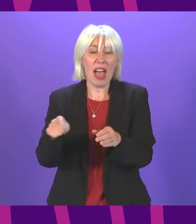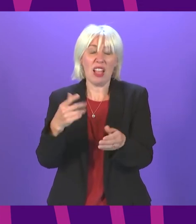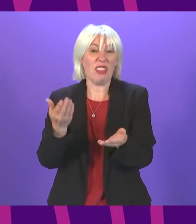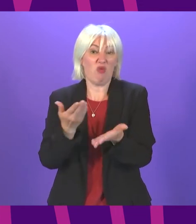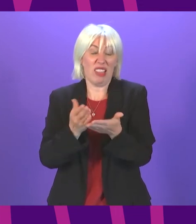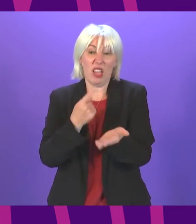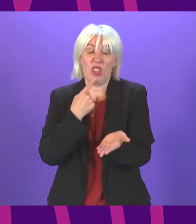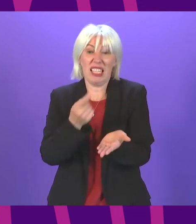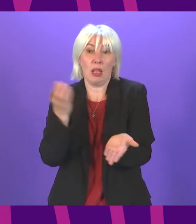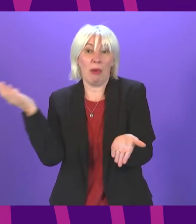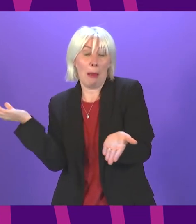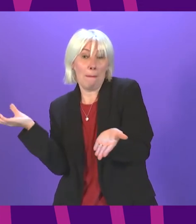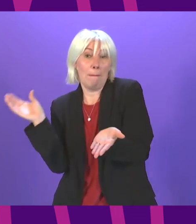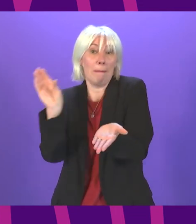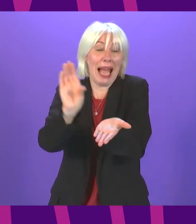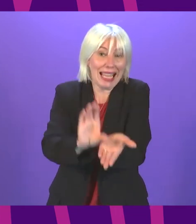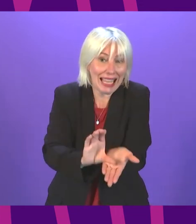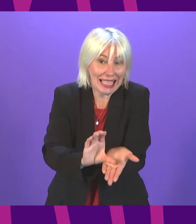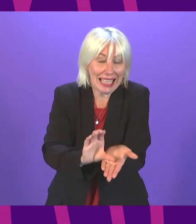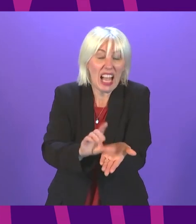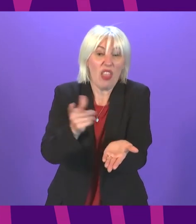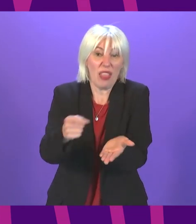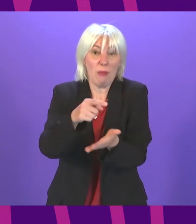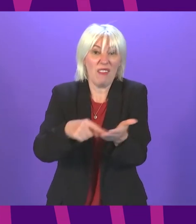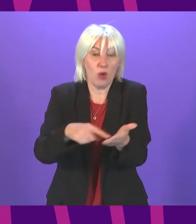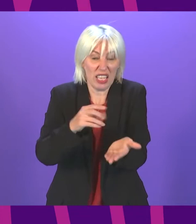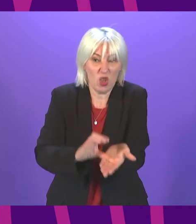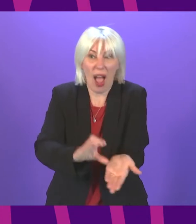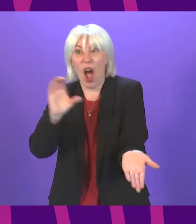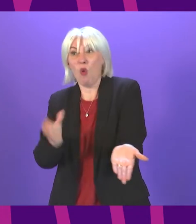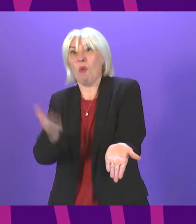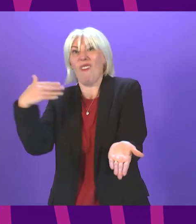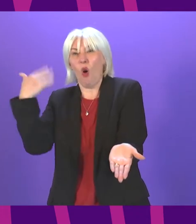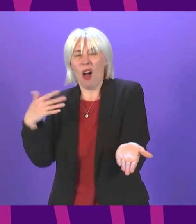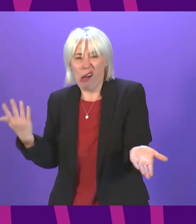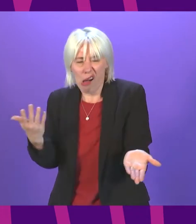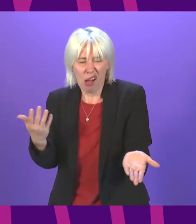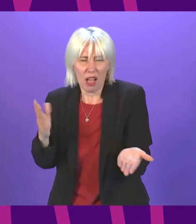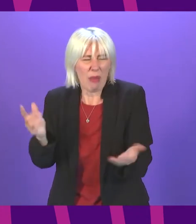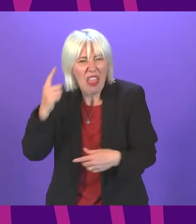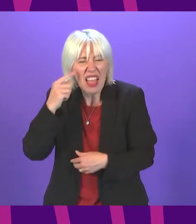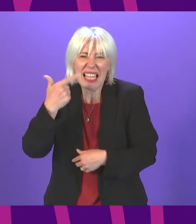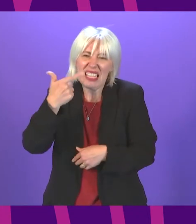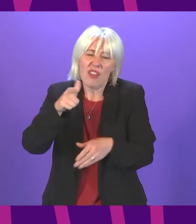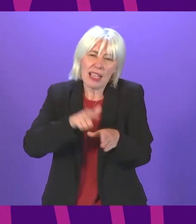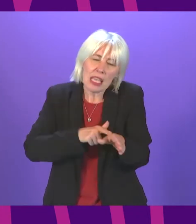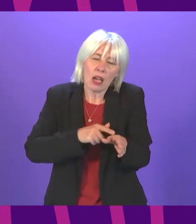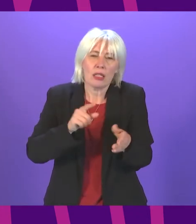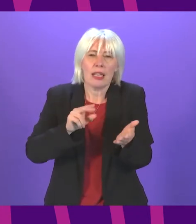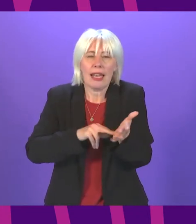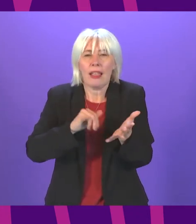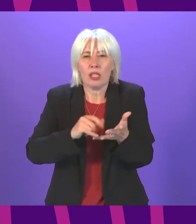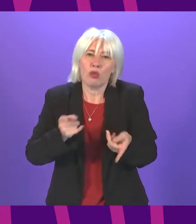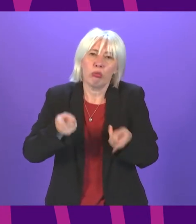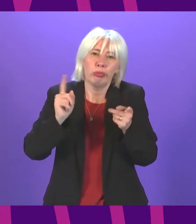back in that Nicola Sturgeon and the SNP members voted to take out. And I think, after seven years of increases